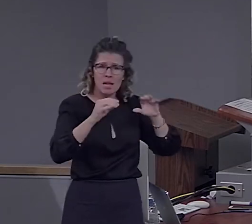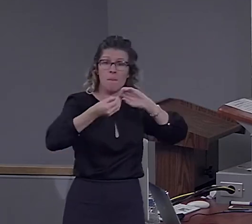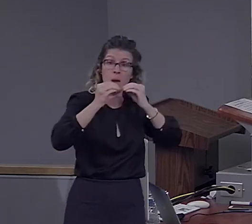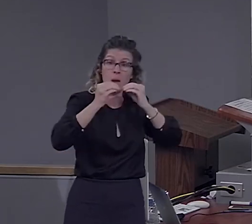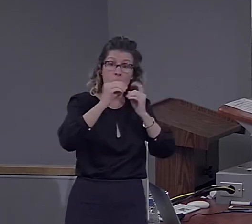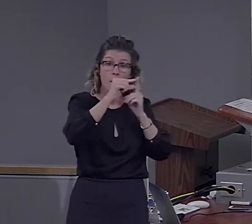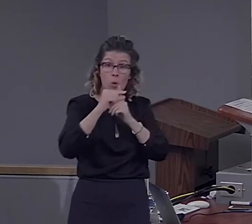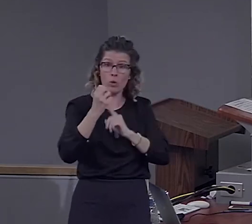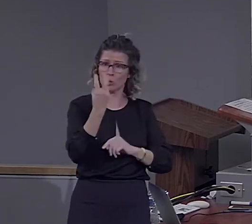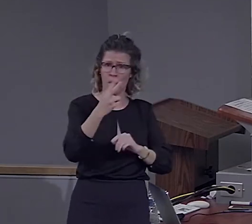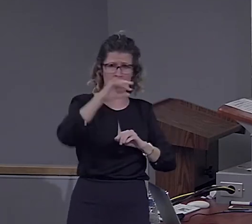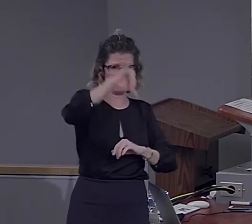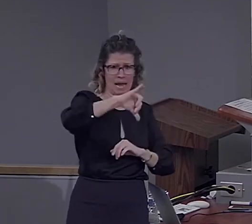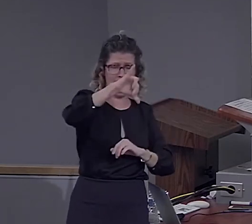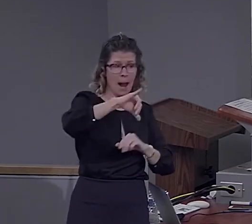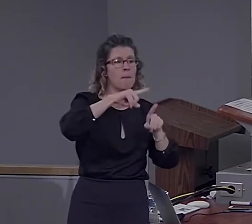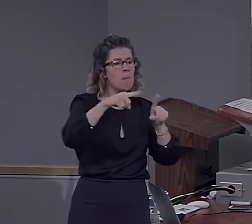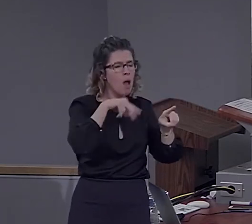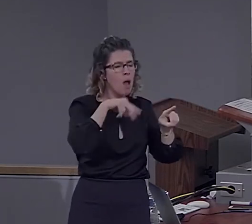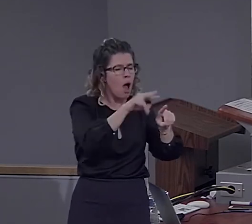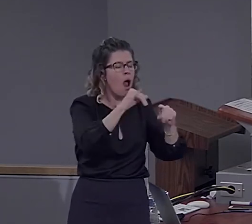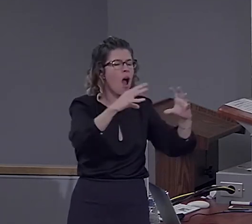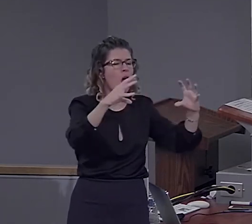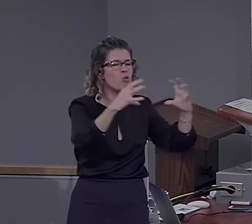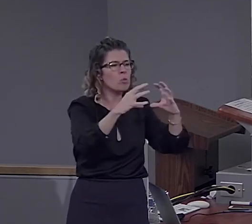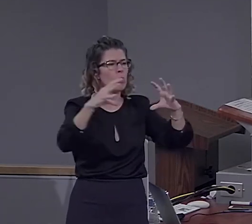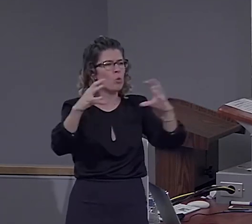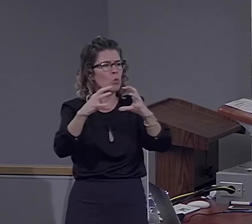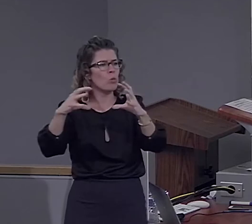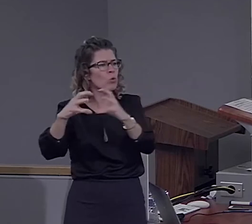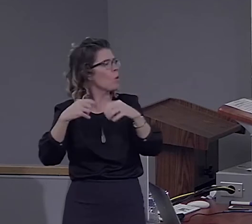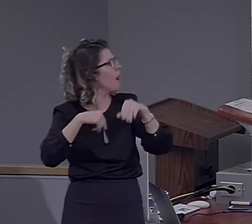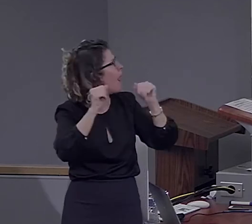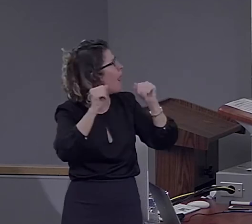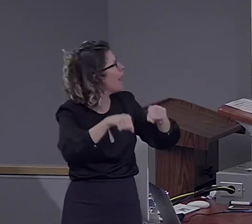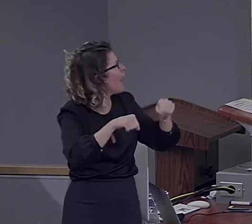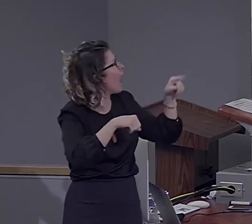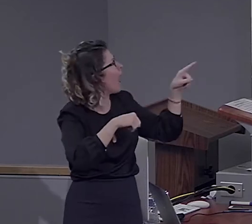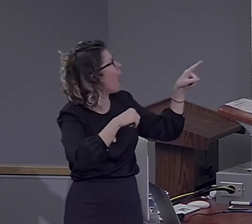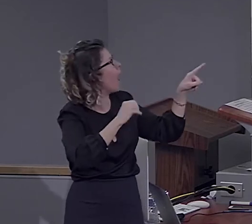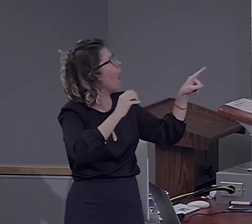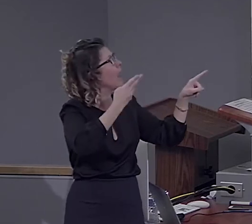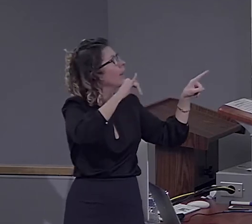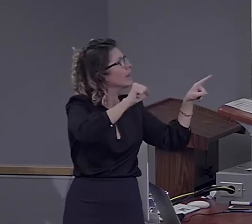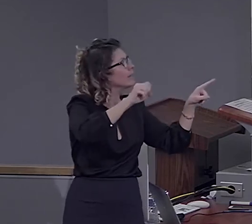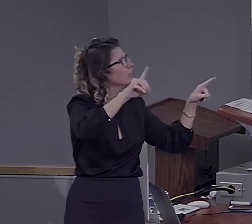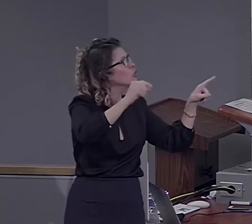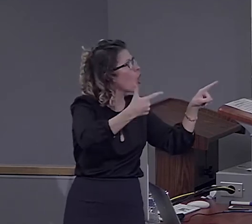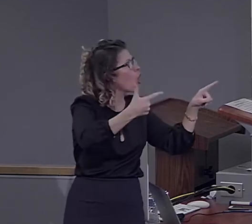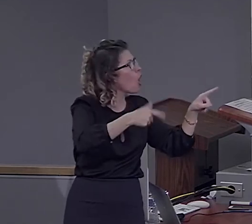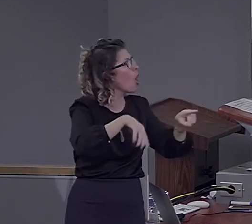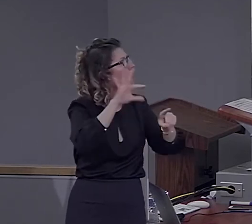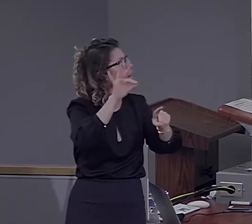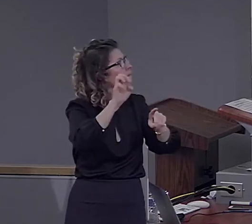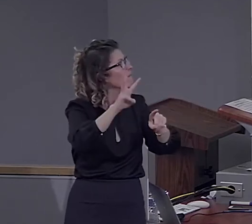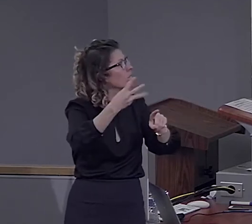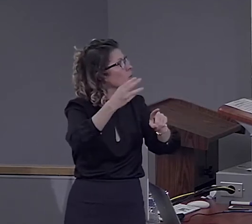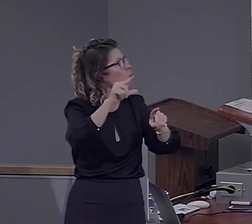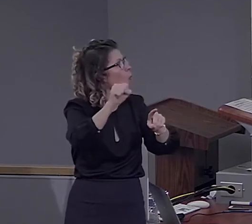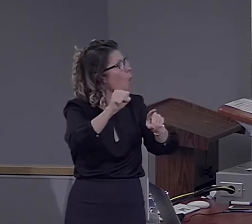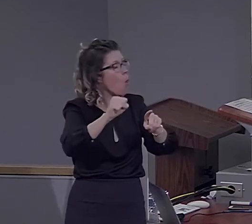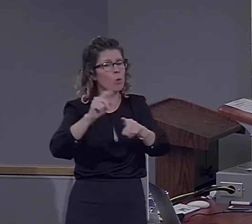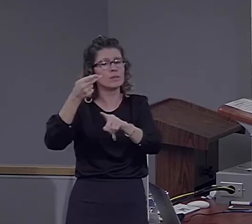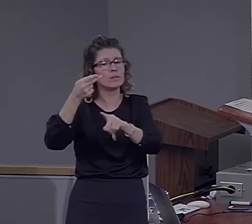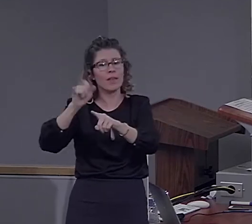two. Looking ahead, who dies, important task, his dog few holes they ride, okay? So, groups of two.